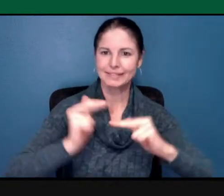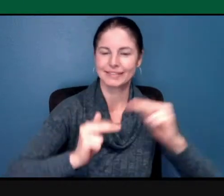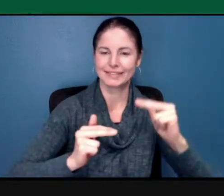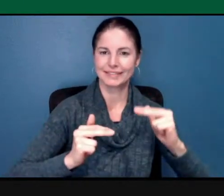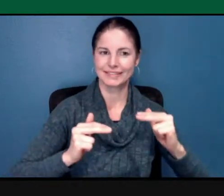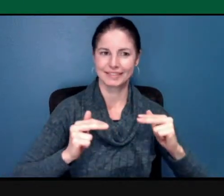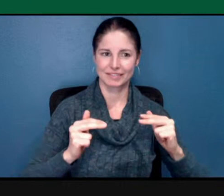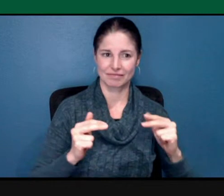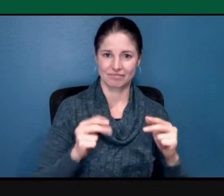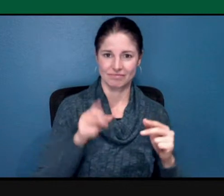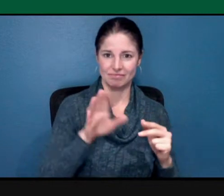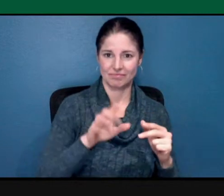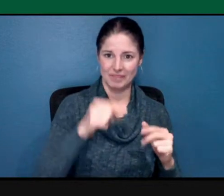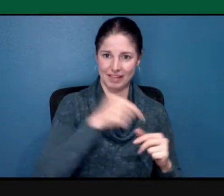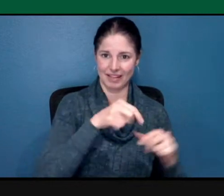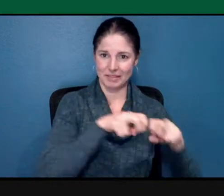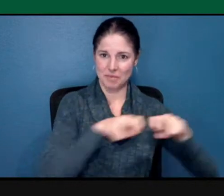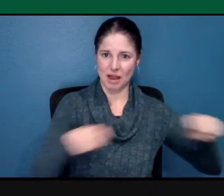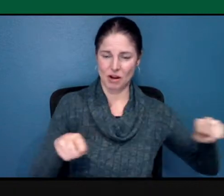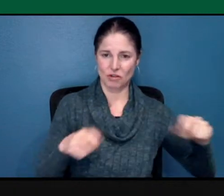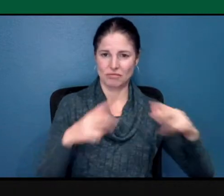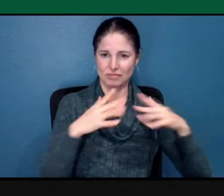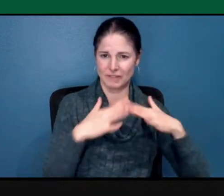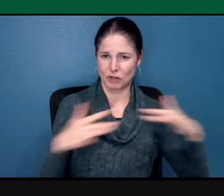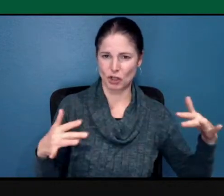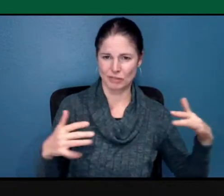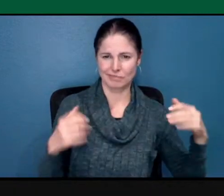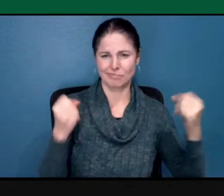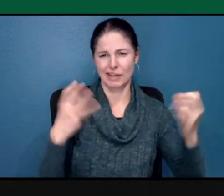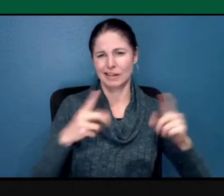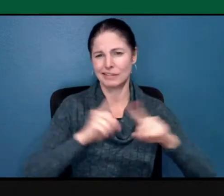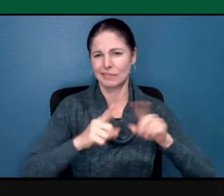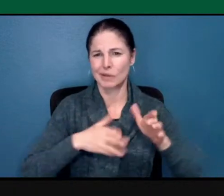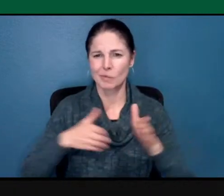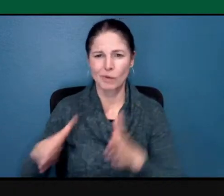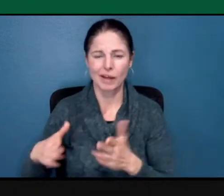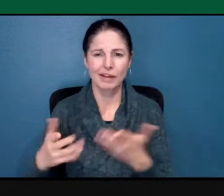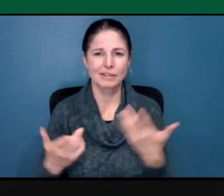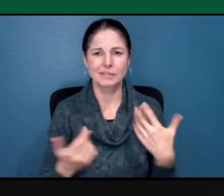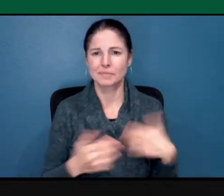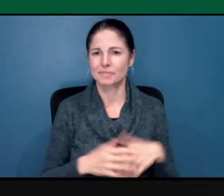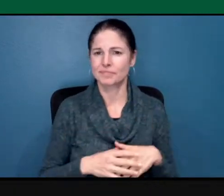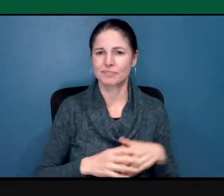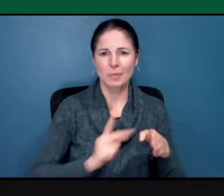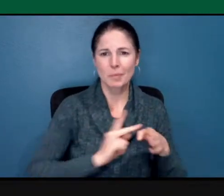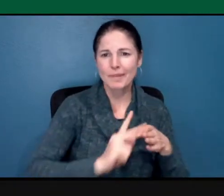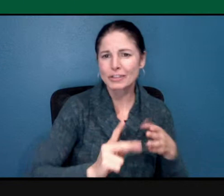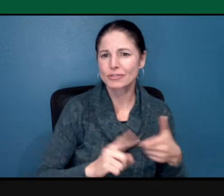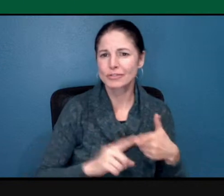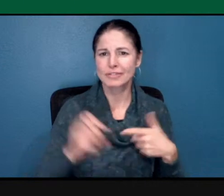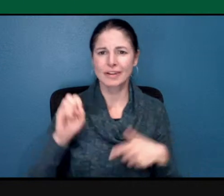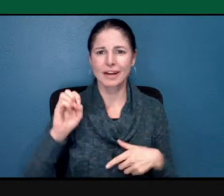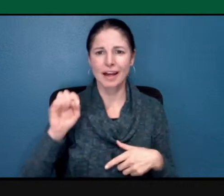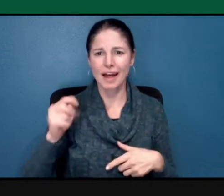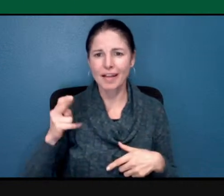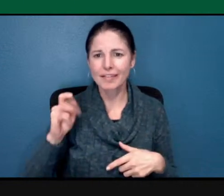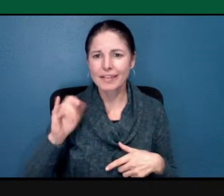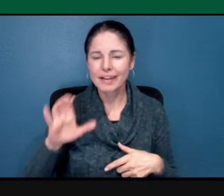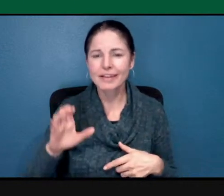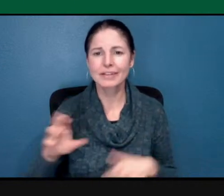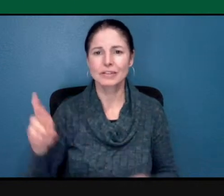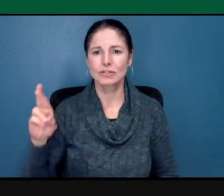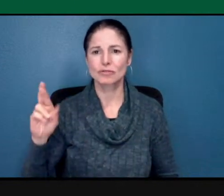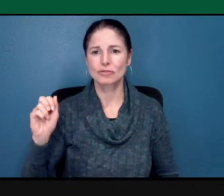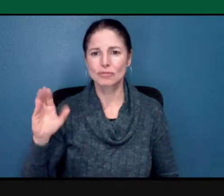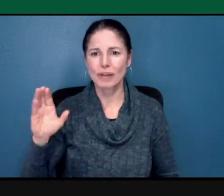both on, on many levels, right? Professionally, um, ethnically, racially, religiously. Um,